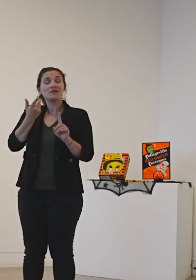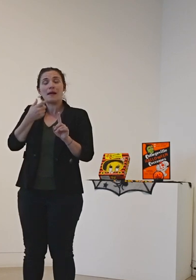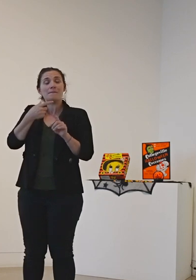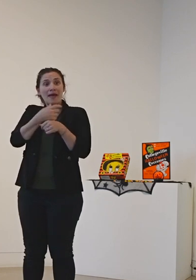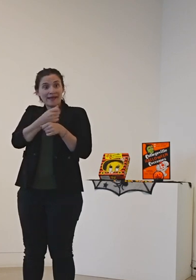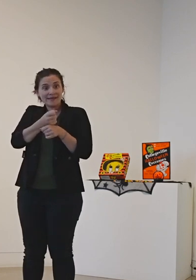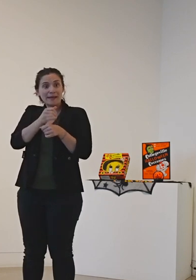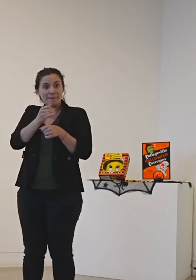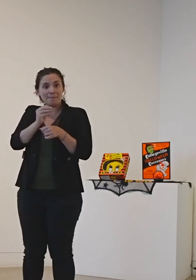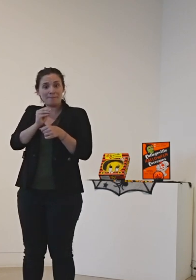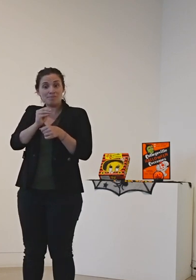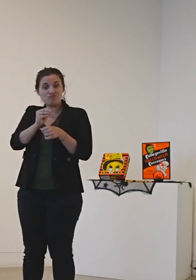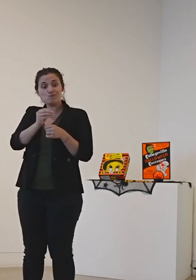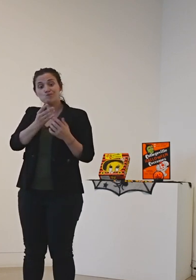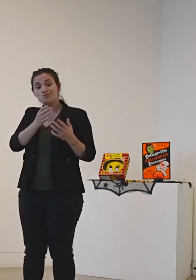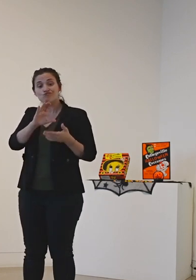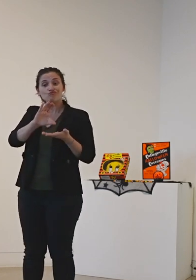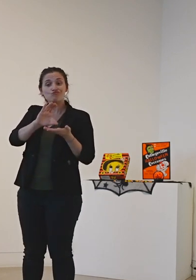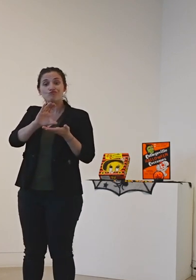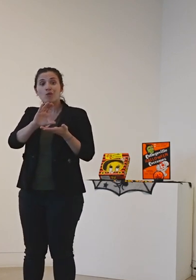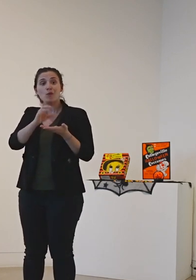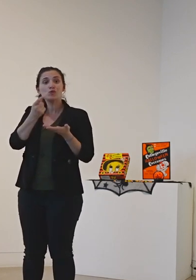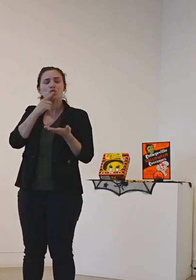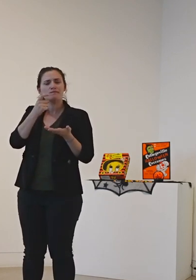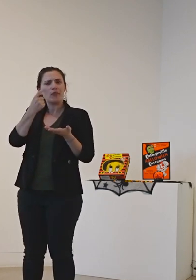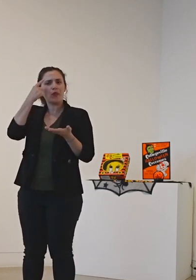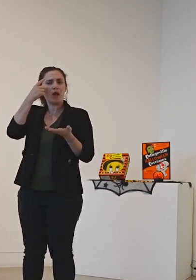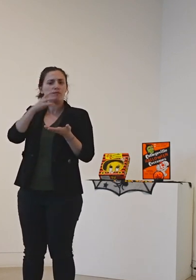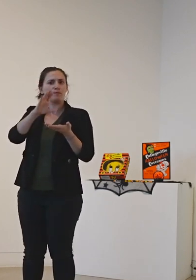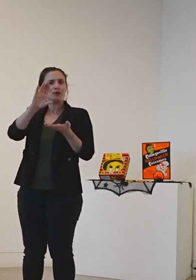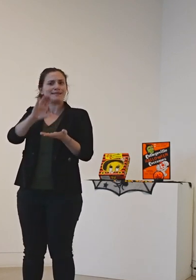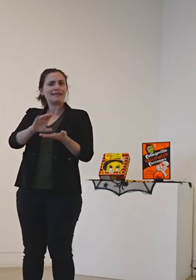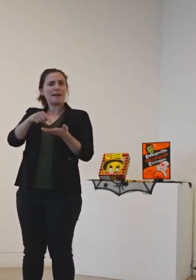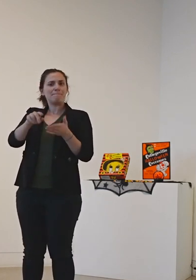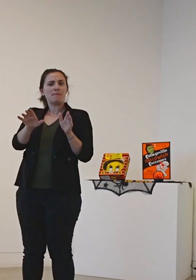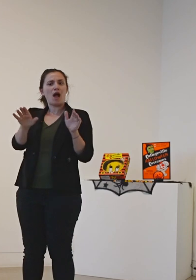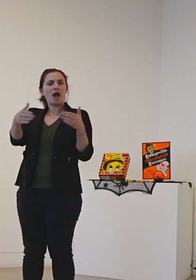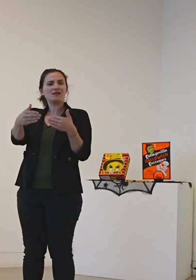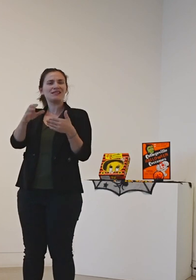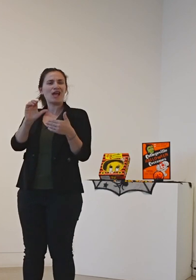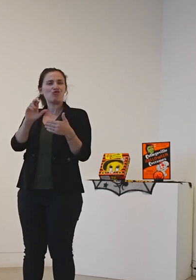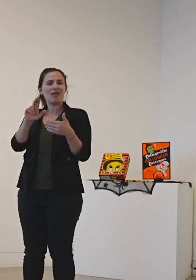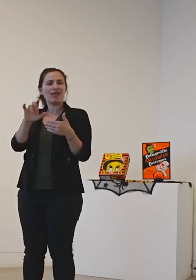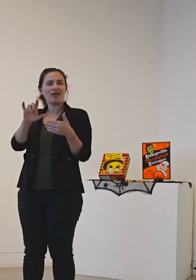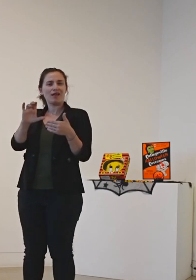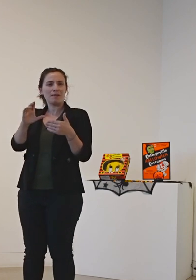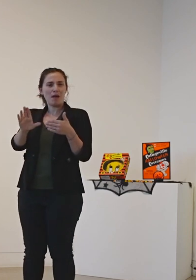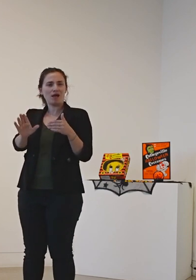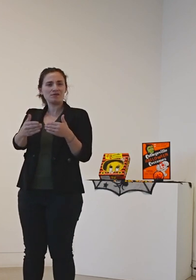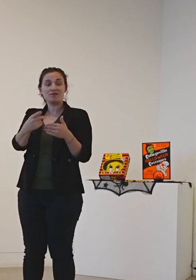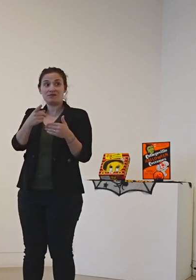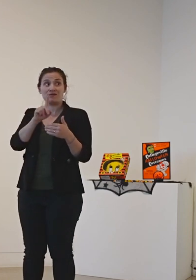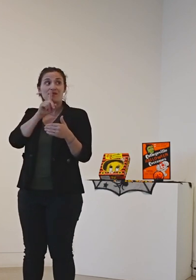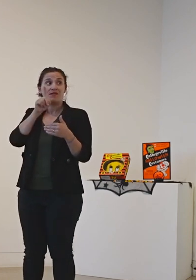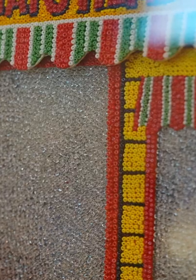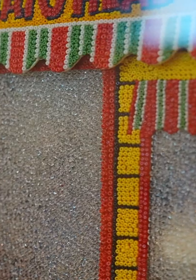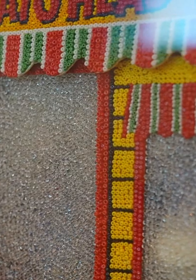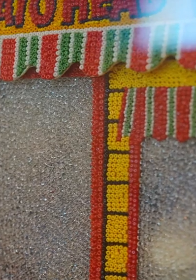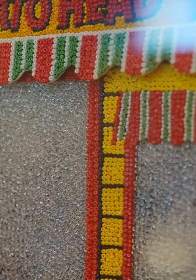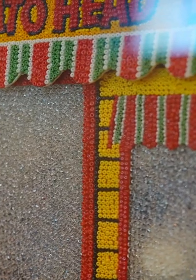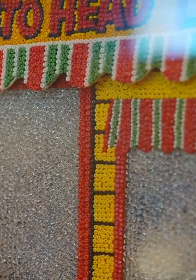put him in just a little acrylic box that I have and then I read the thing about It was the first